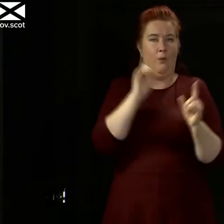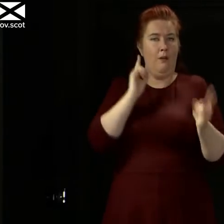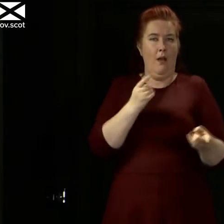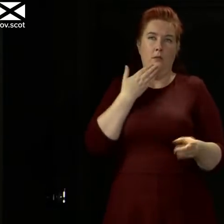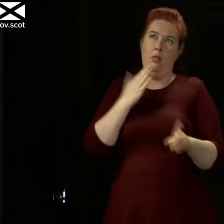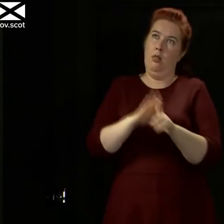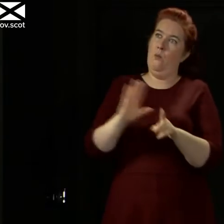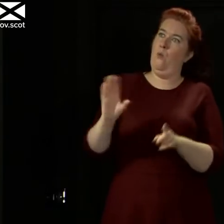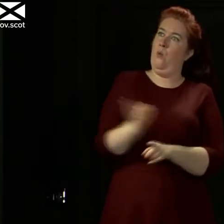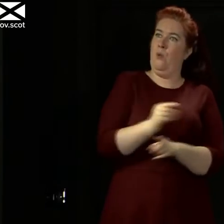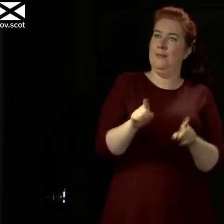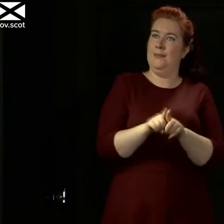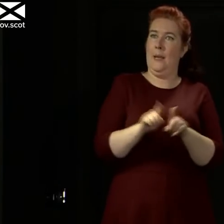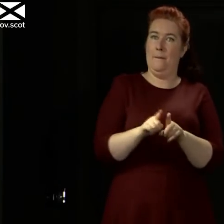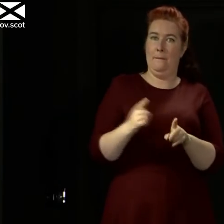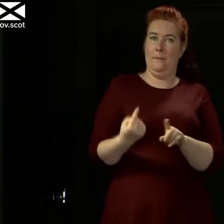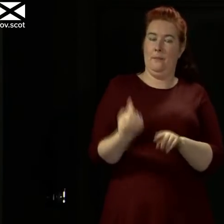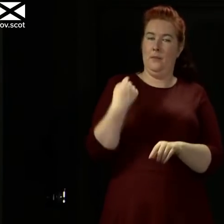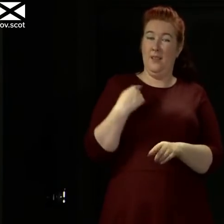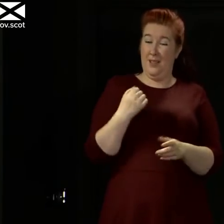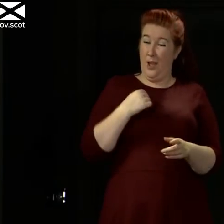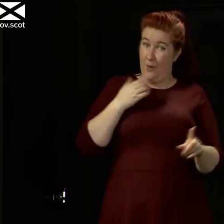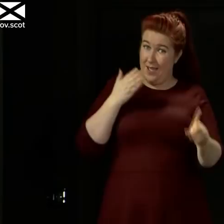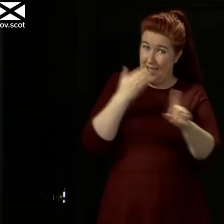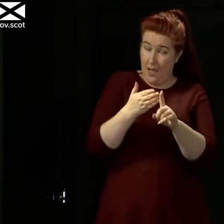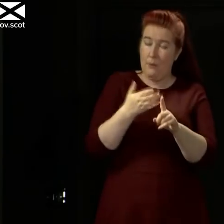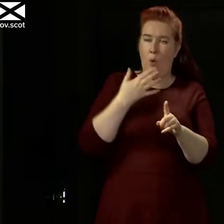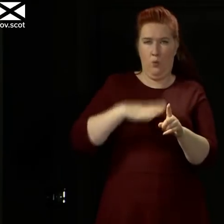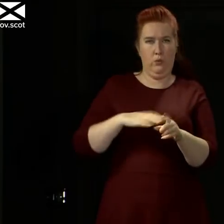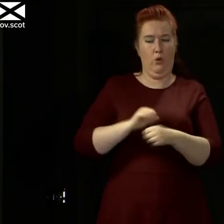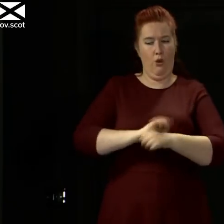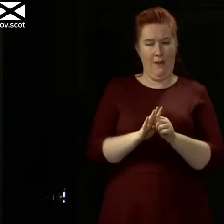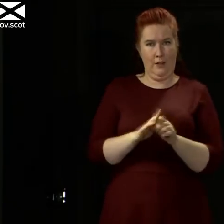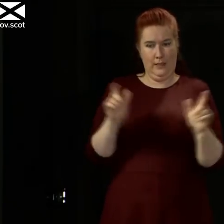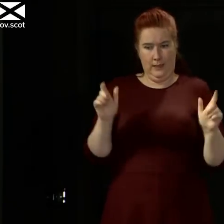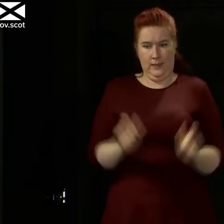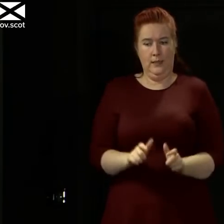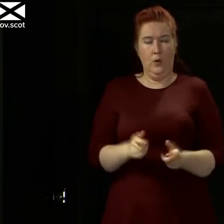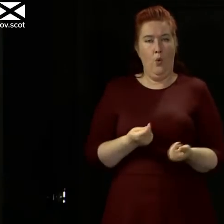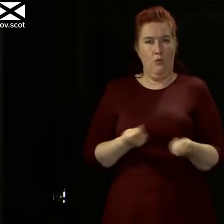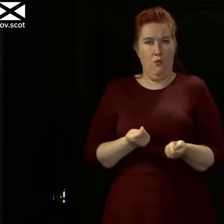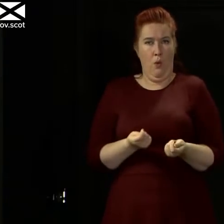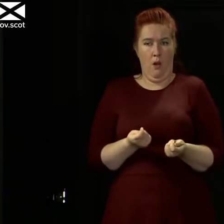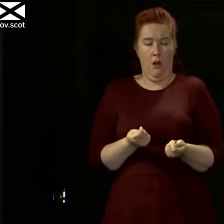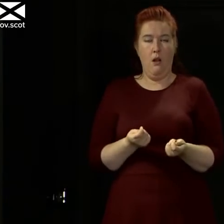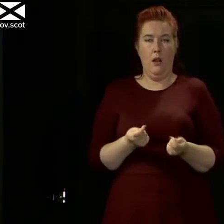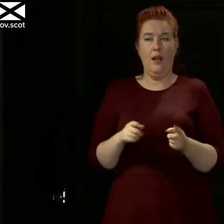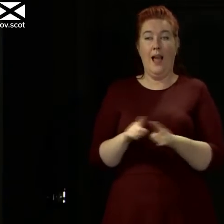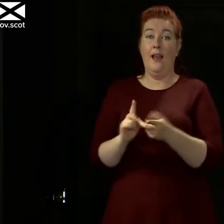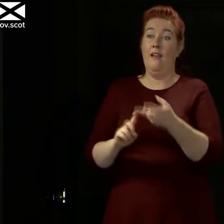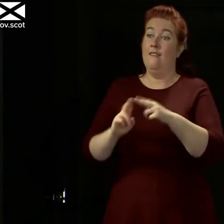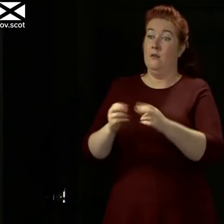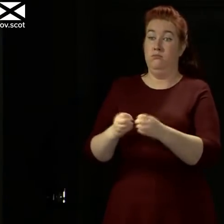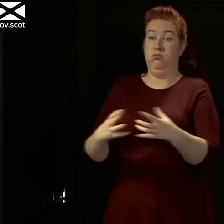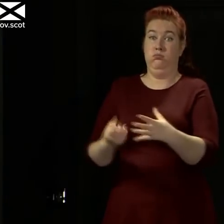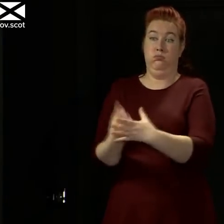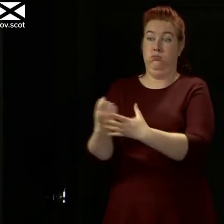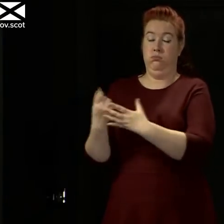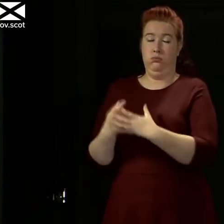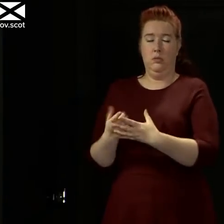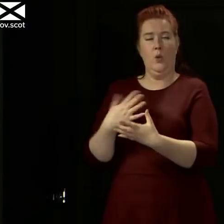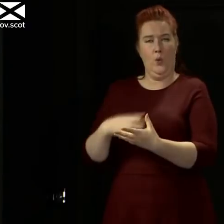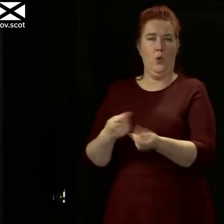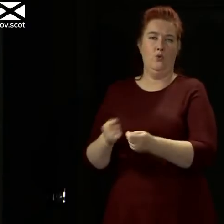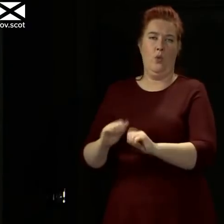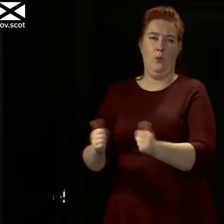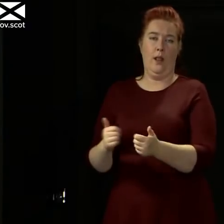of keeping this virus suppressed and containing outbreaks where they happen. Of course, what we now